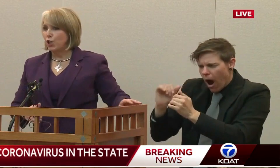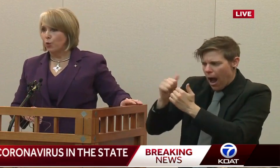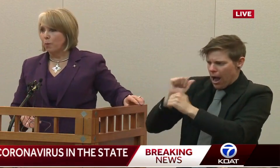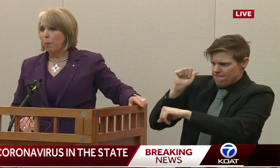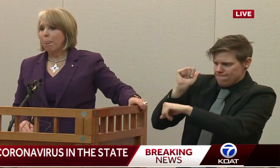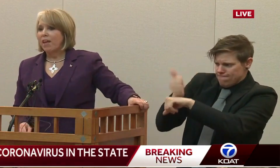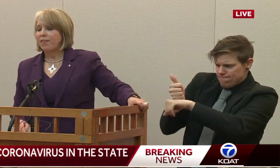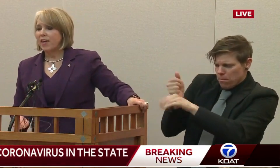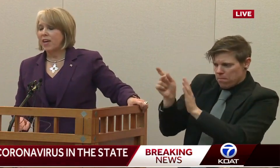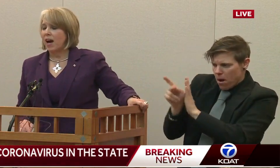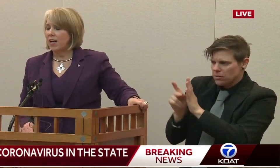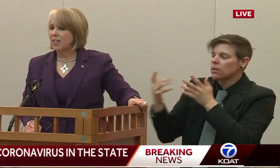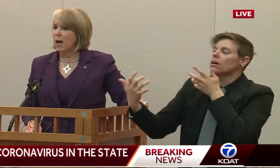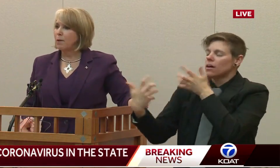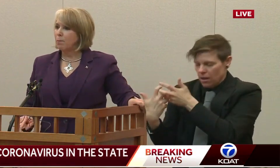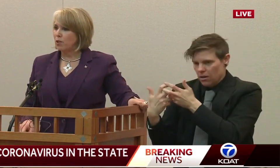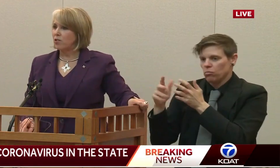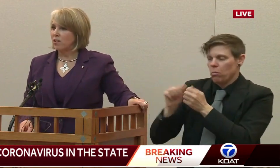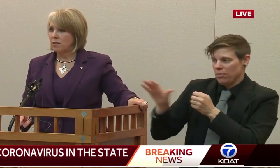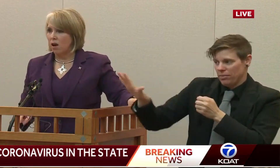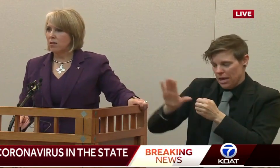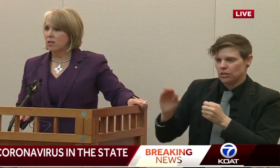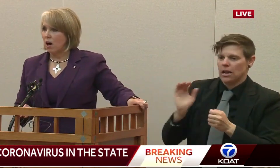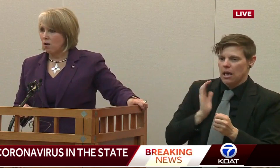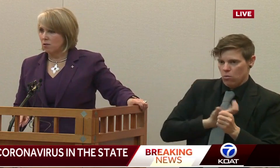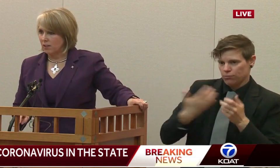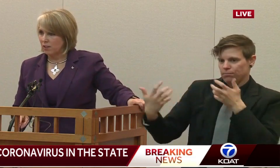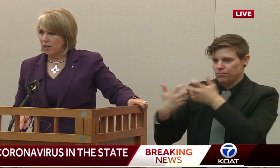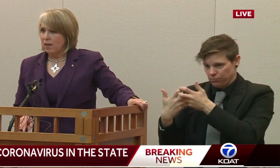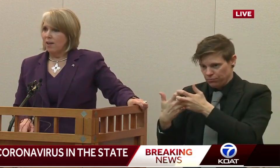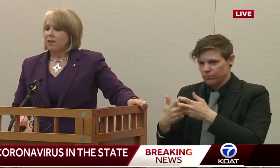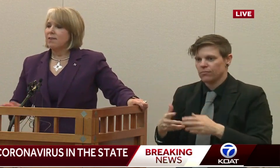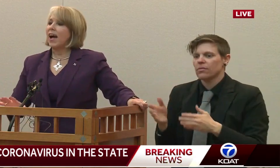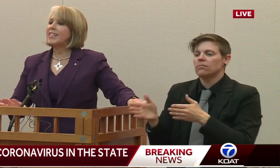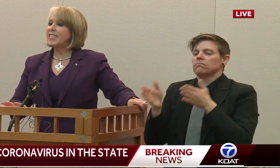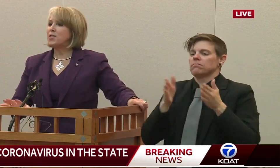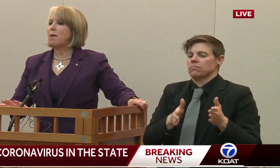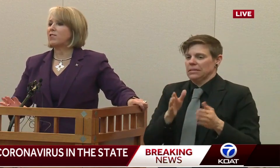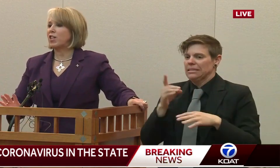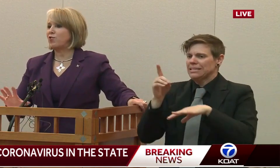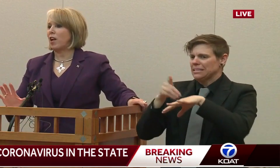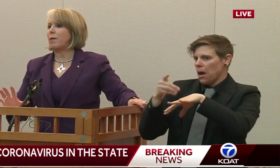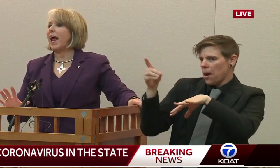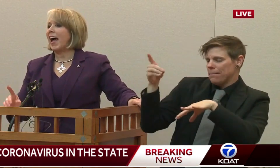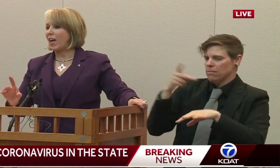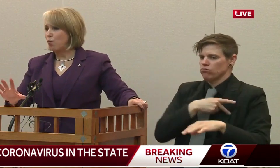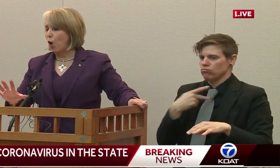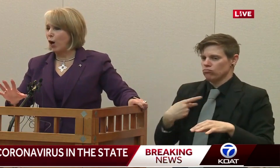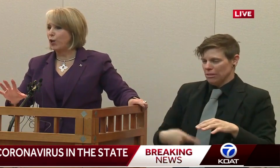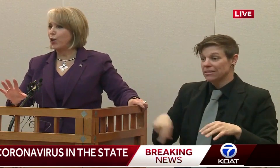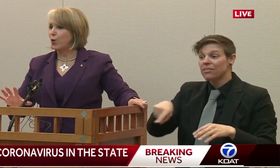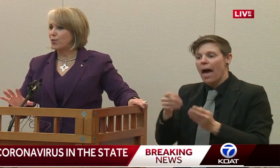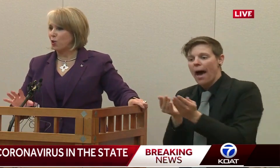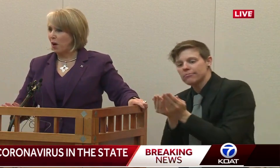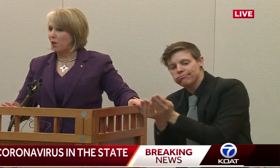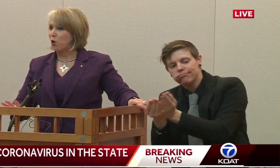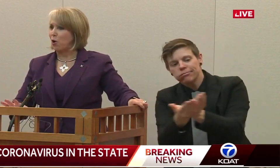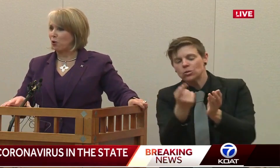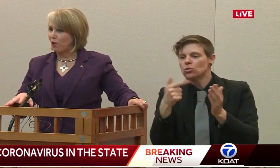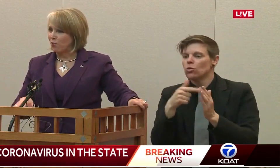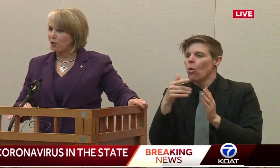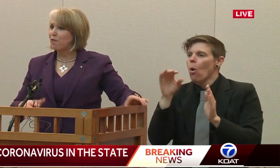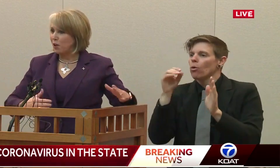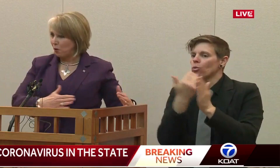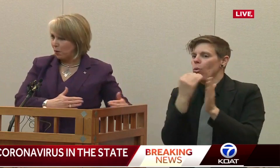Two, the Diamond Princess Docton, Oakland. Nineteen New Mexicans, and I'm going to add one who is a